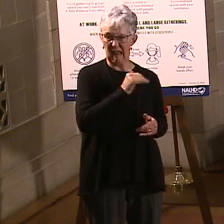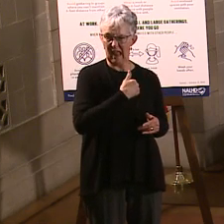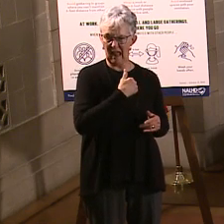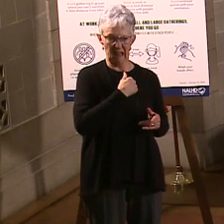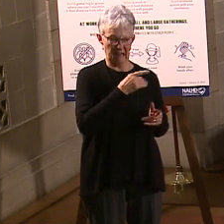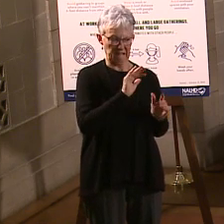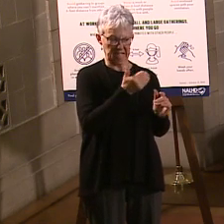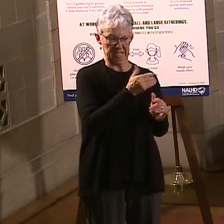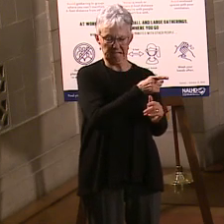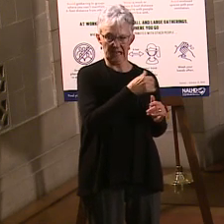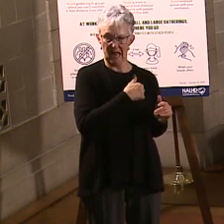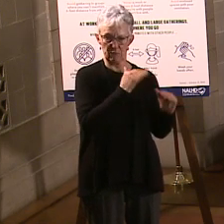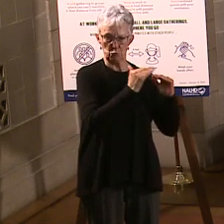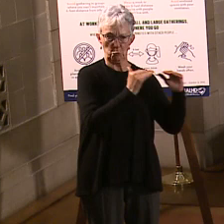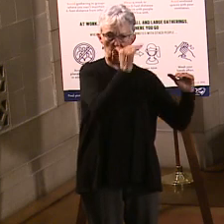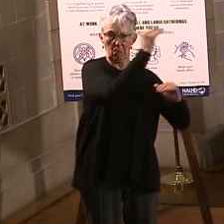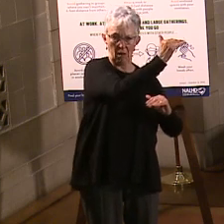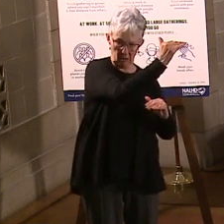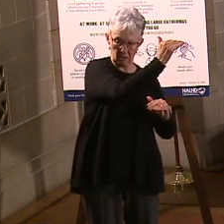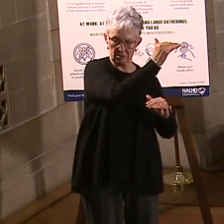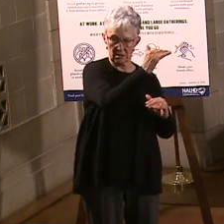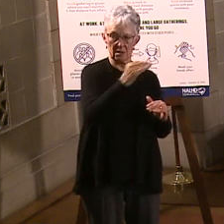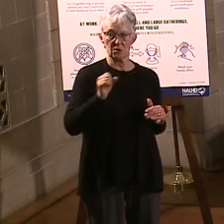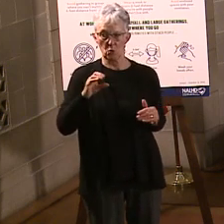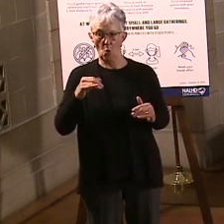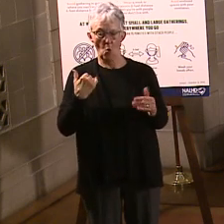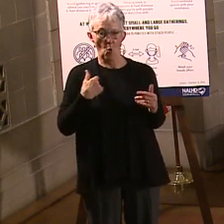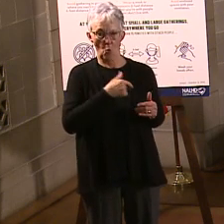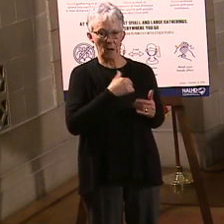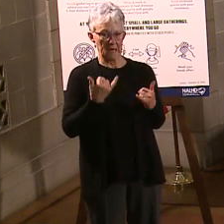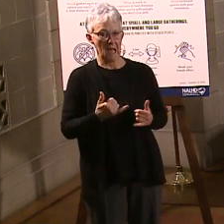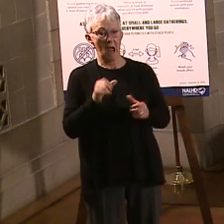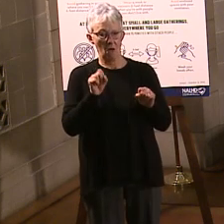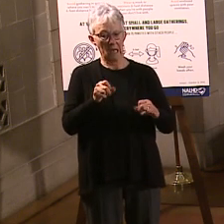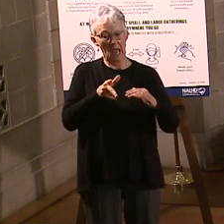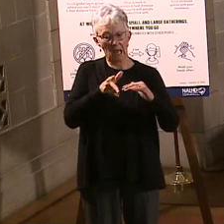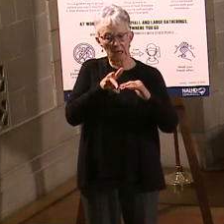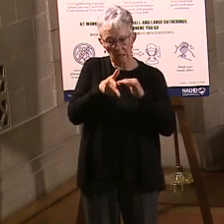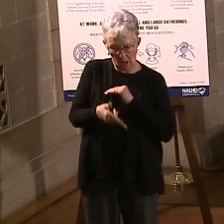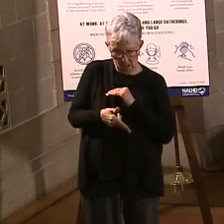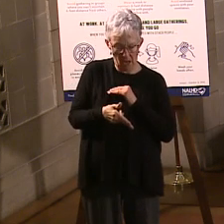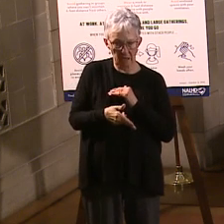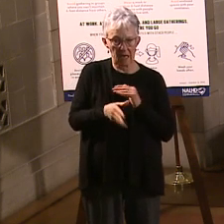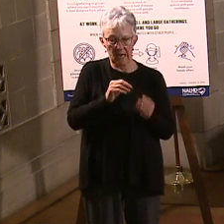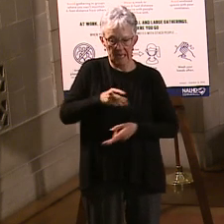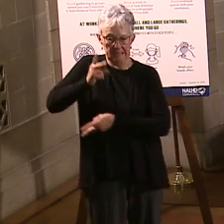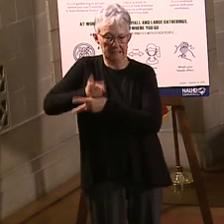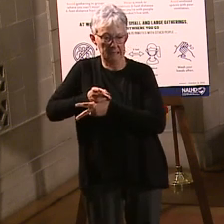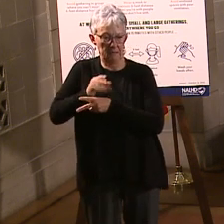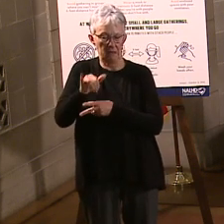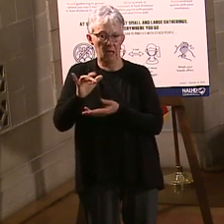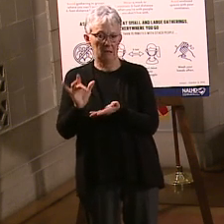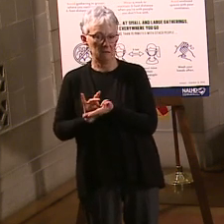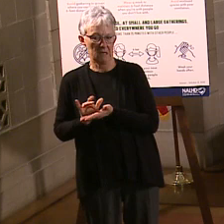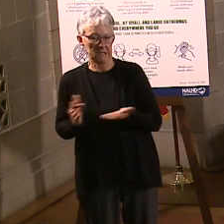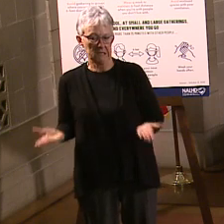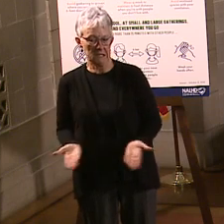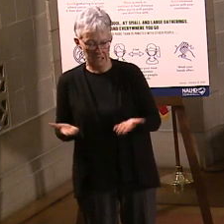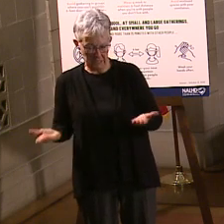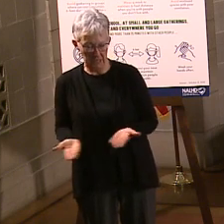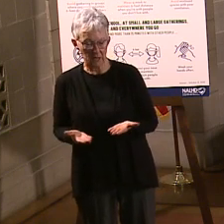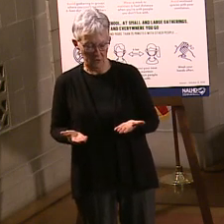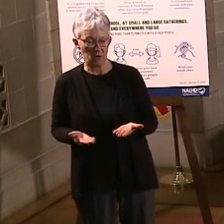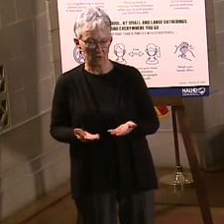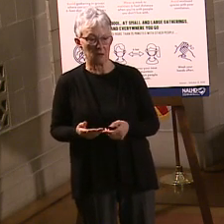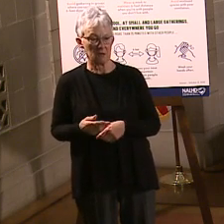knew we were probably going to allocate a little more than we have really needed to. And so now that they're through their first doses, they're able to tell